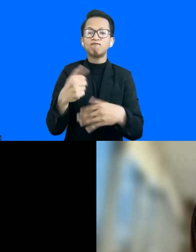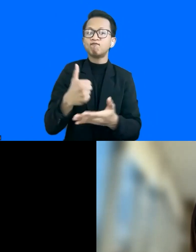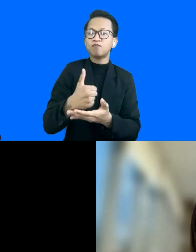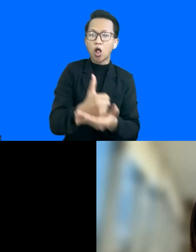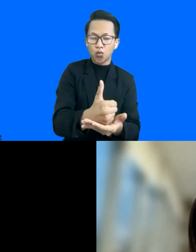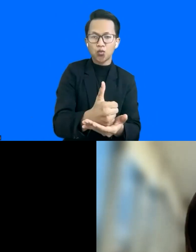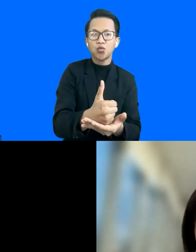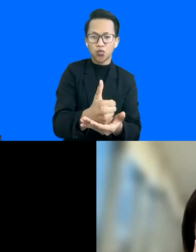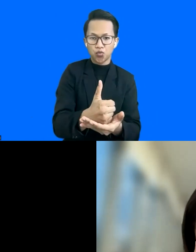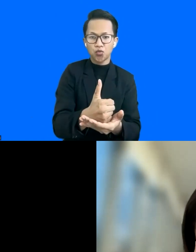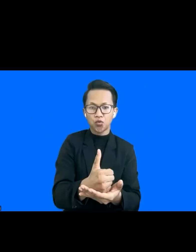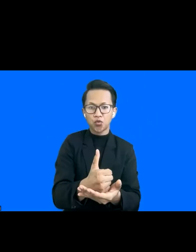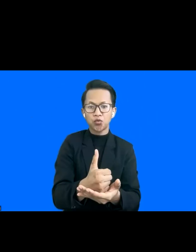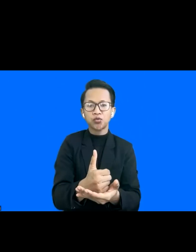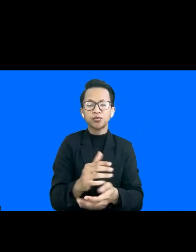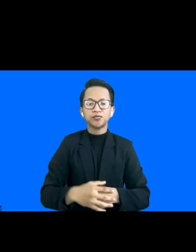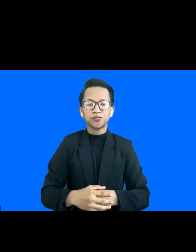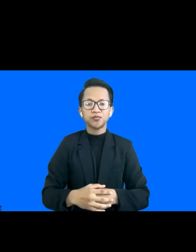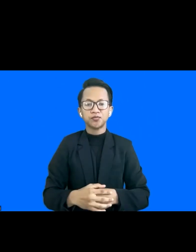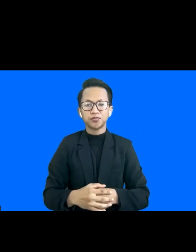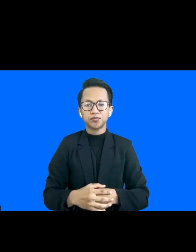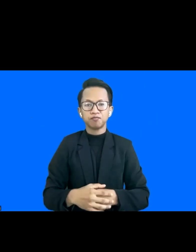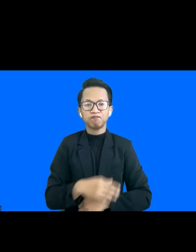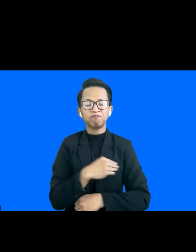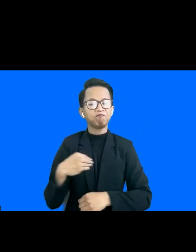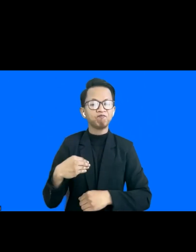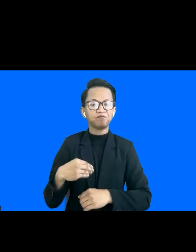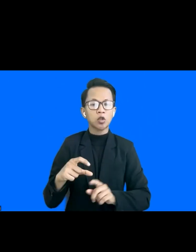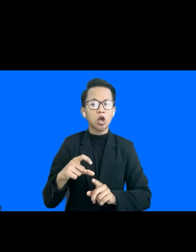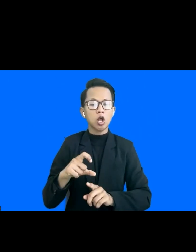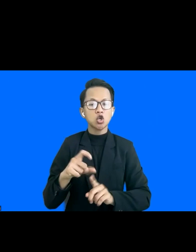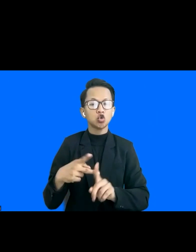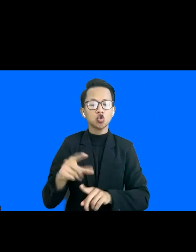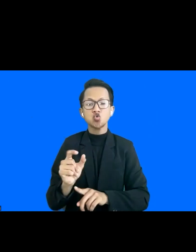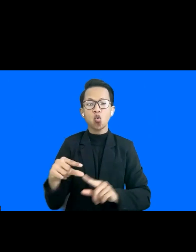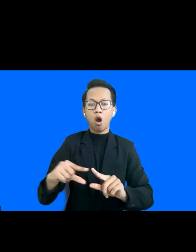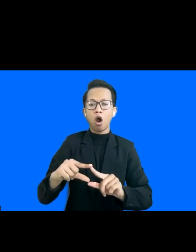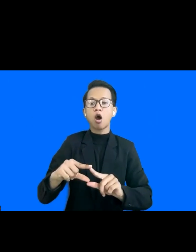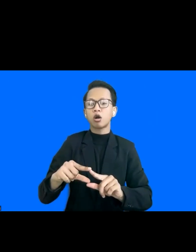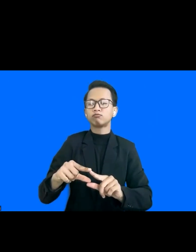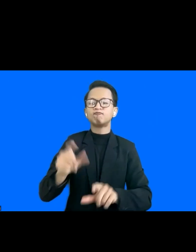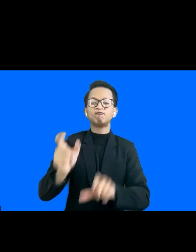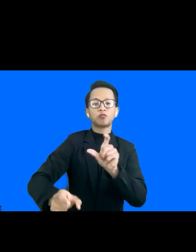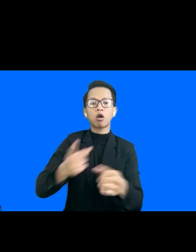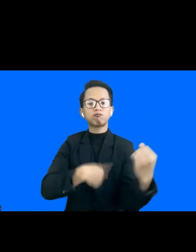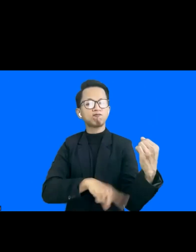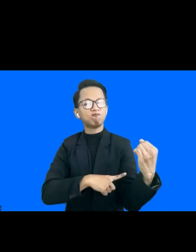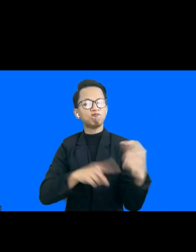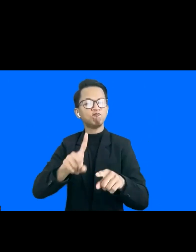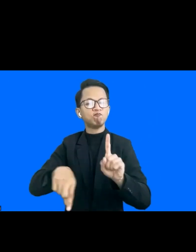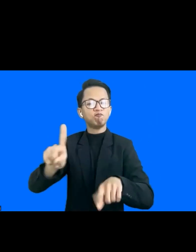and I will borrow the term from Dr. Chua, to help people with different abilities, right?